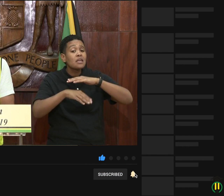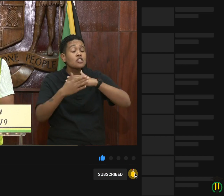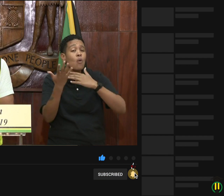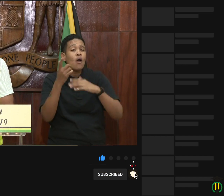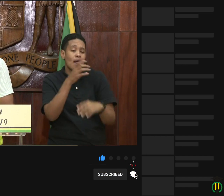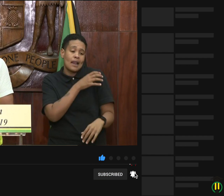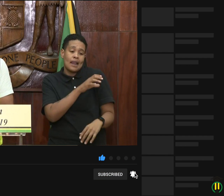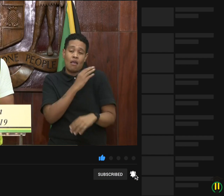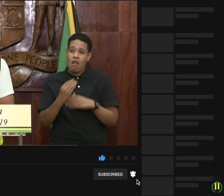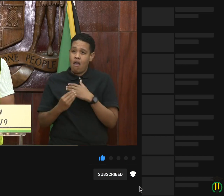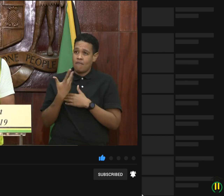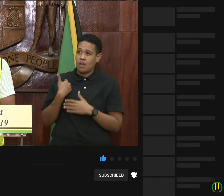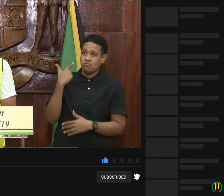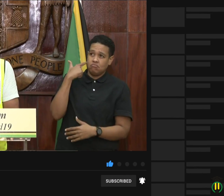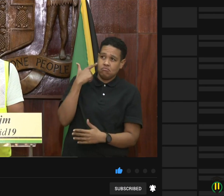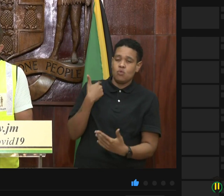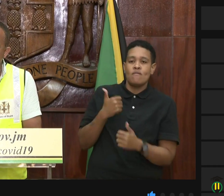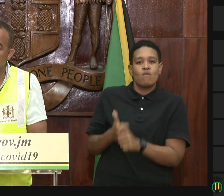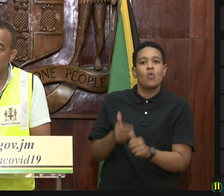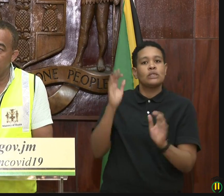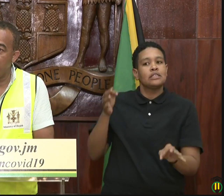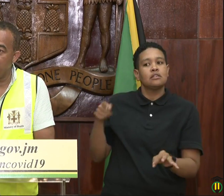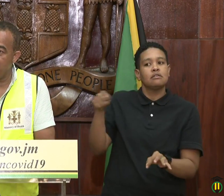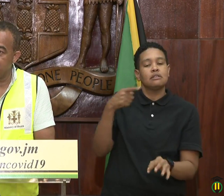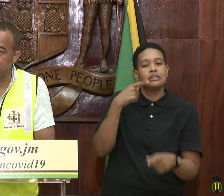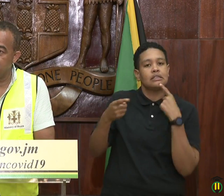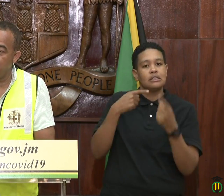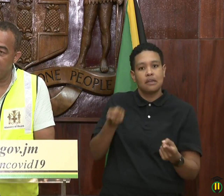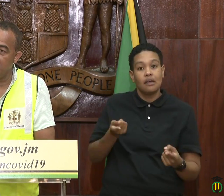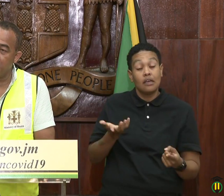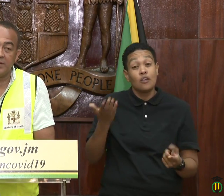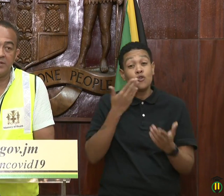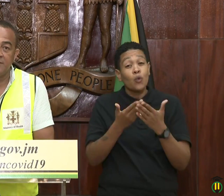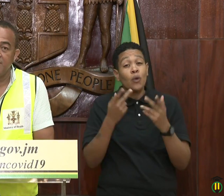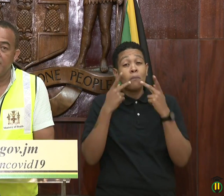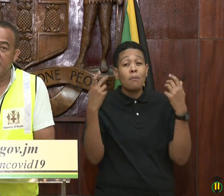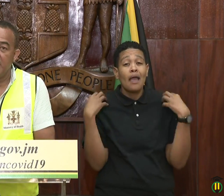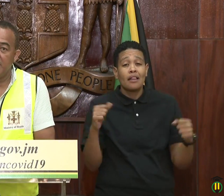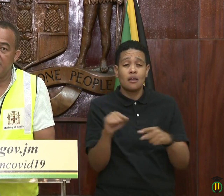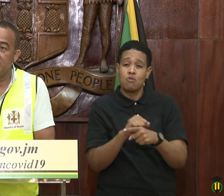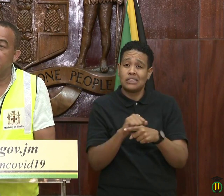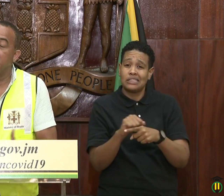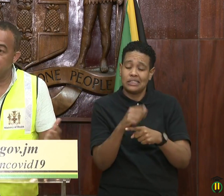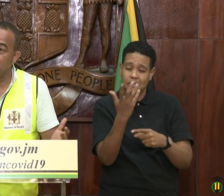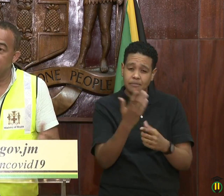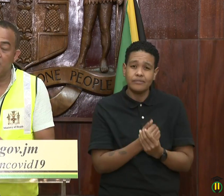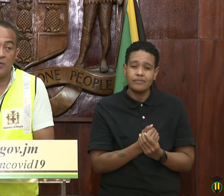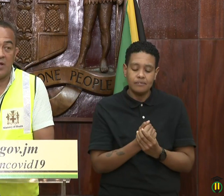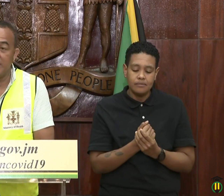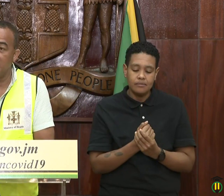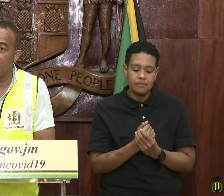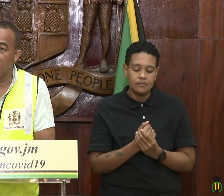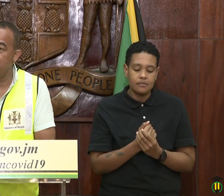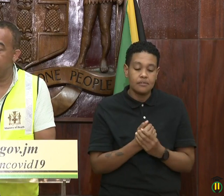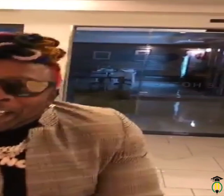clinical advice that we get and it is good public practice, public health practice, and it is also